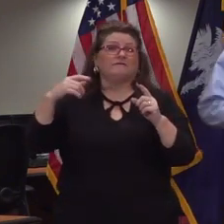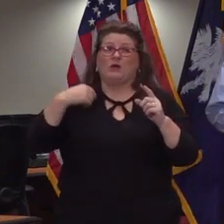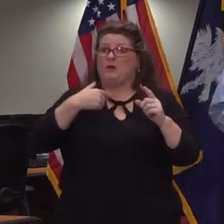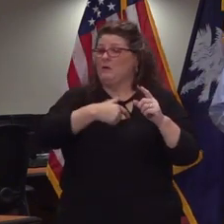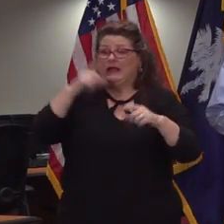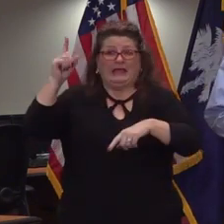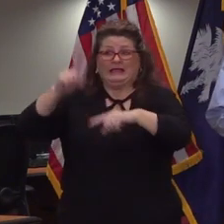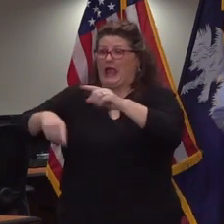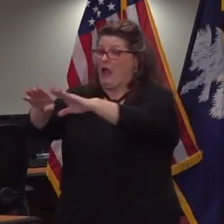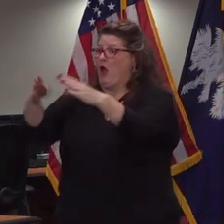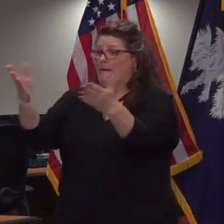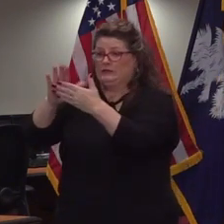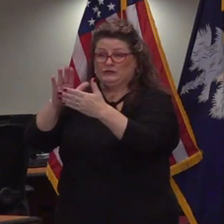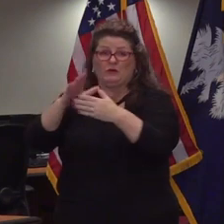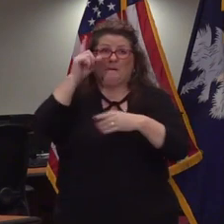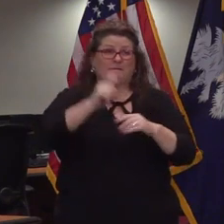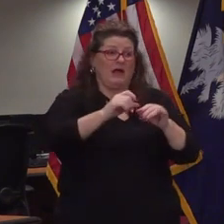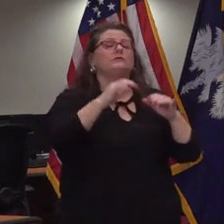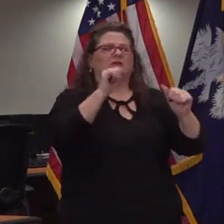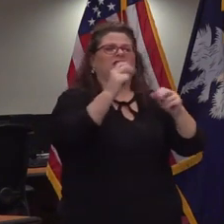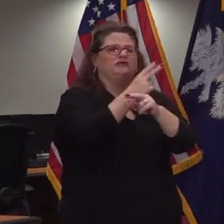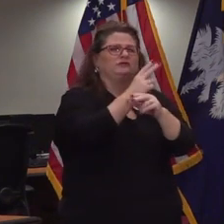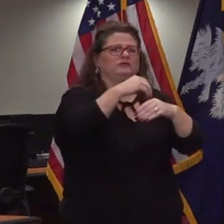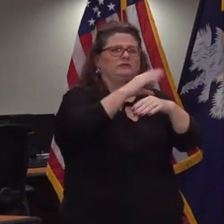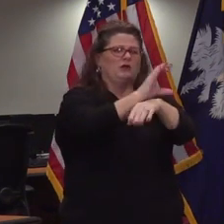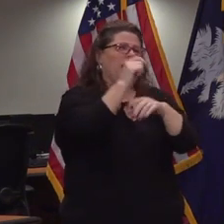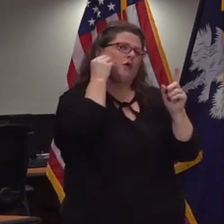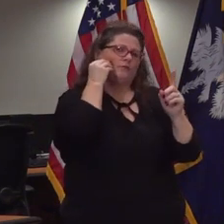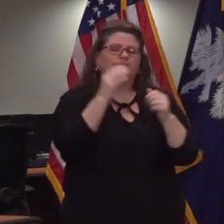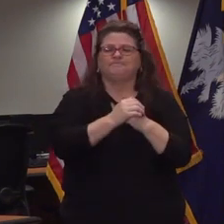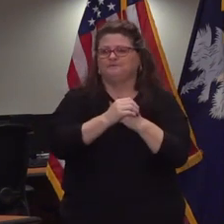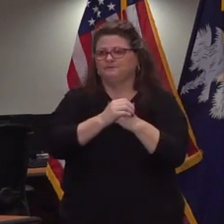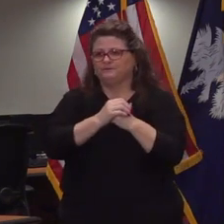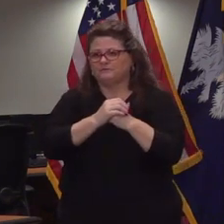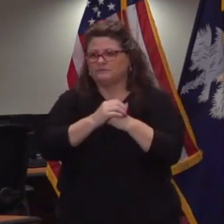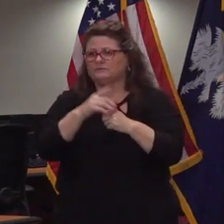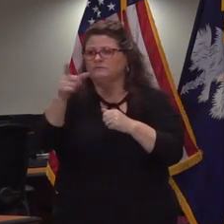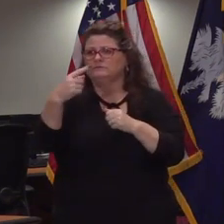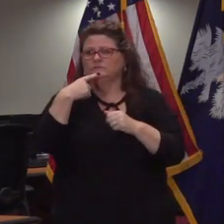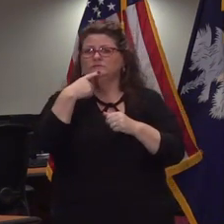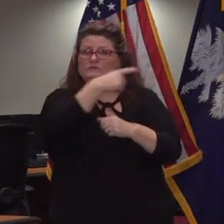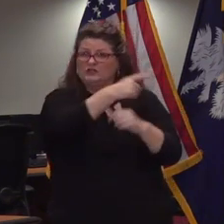answer your question yeah and one more uh have you made a decision on when and whether you'll reopen close contact businesses